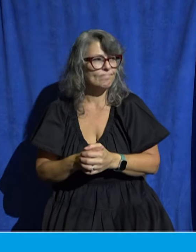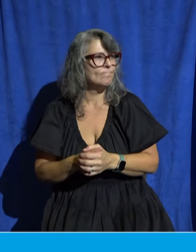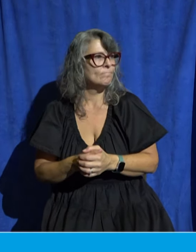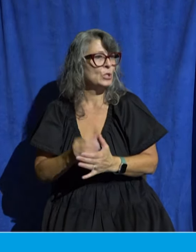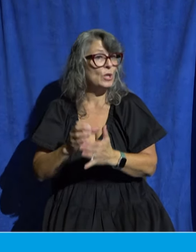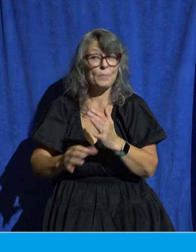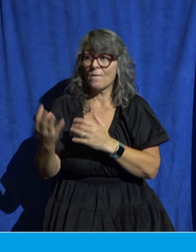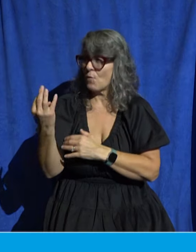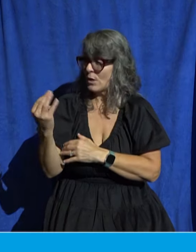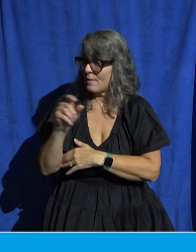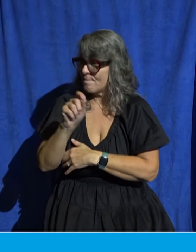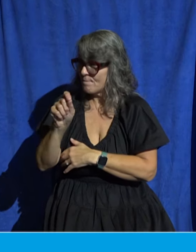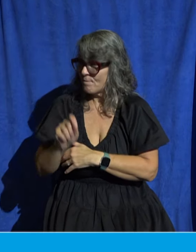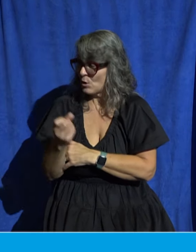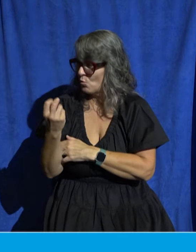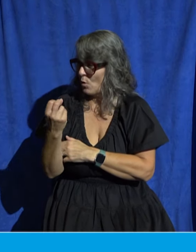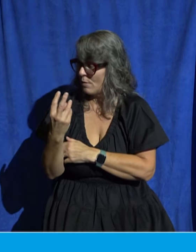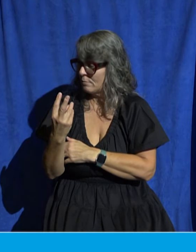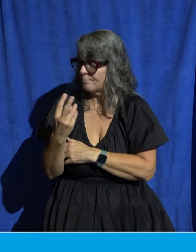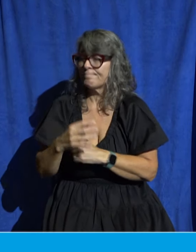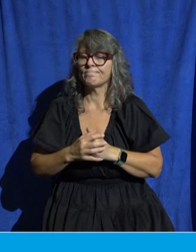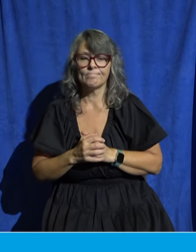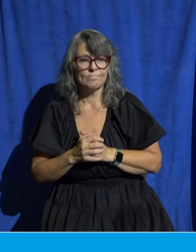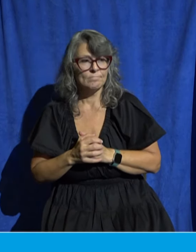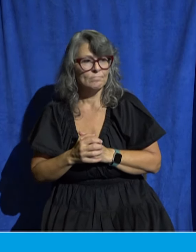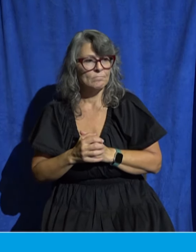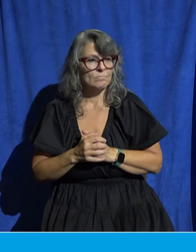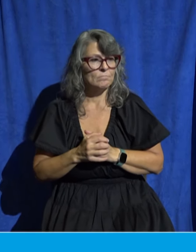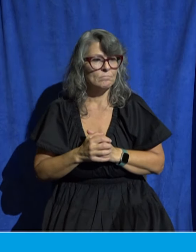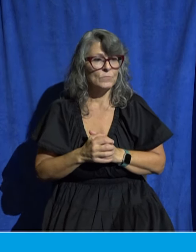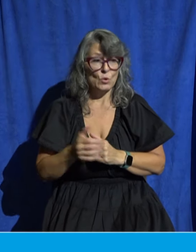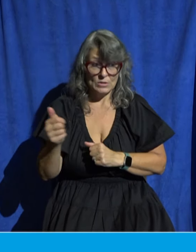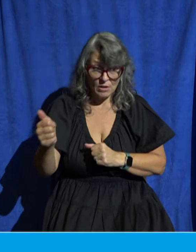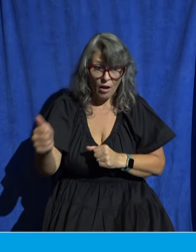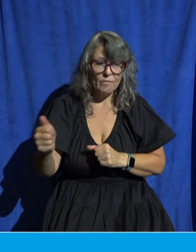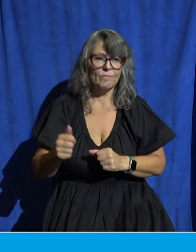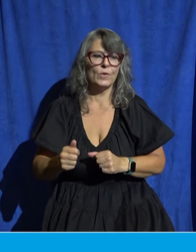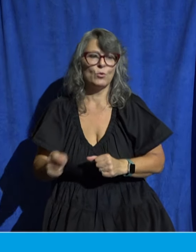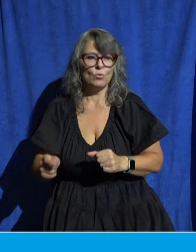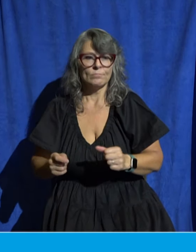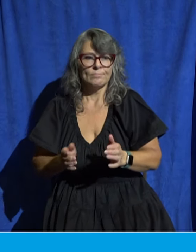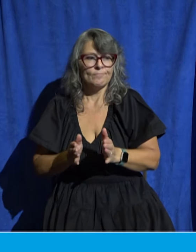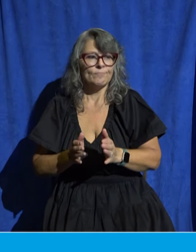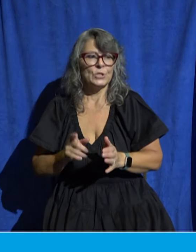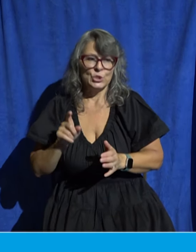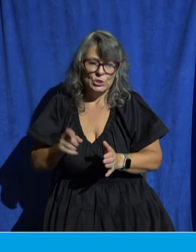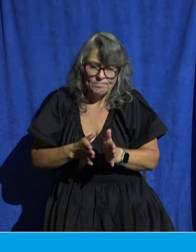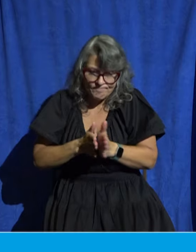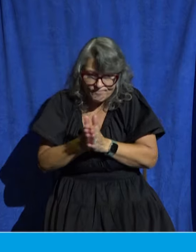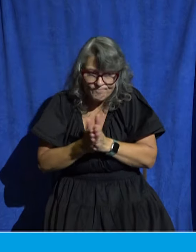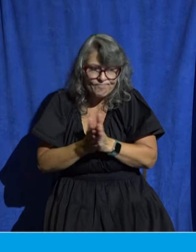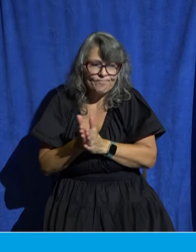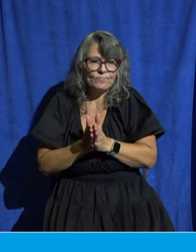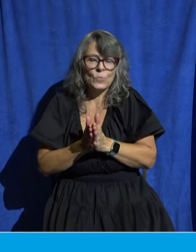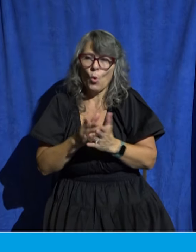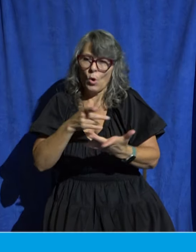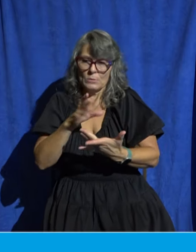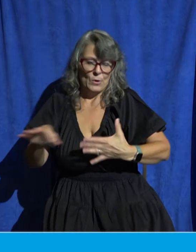so with yourselves since you are eager for manifestations of the spirit strive to excel in building up the church